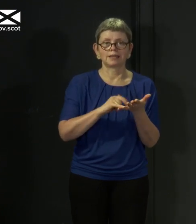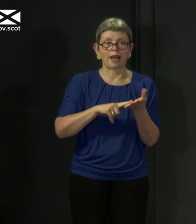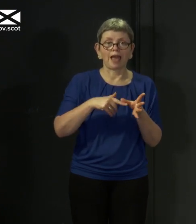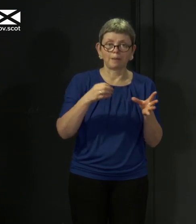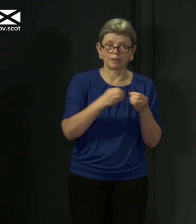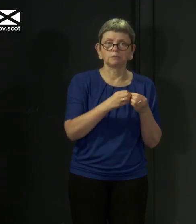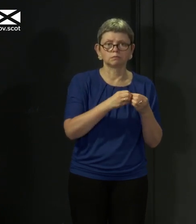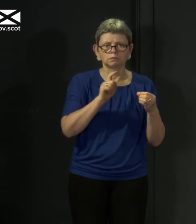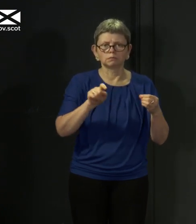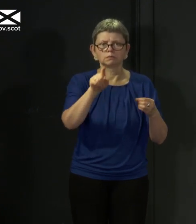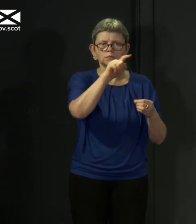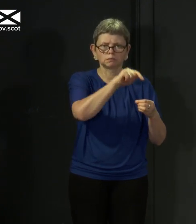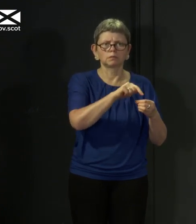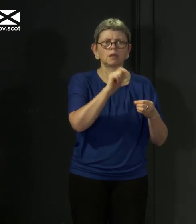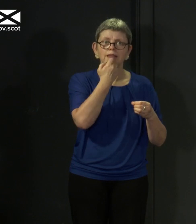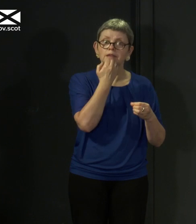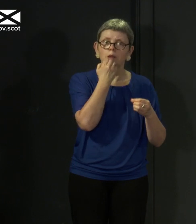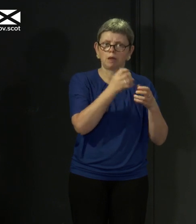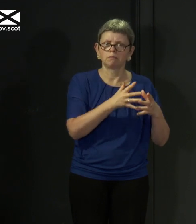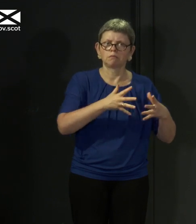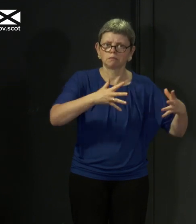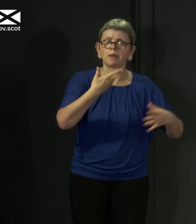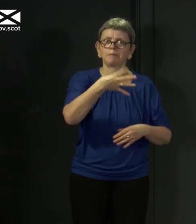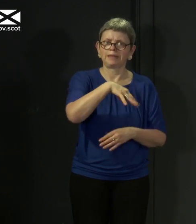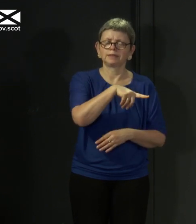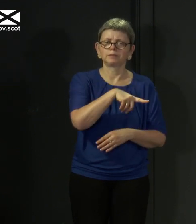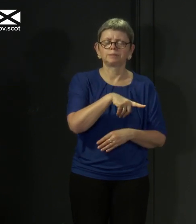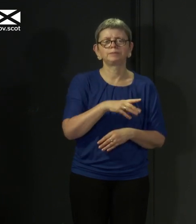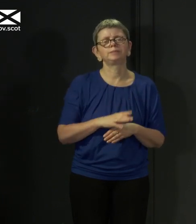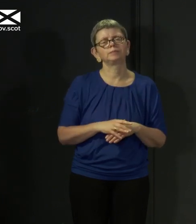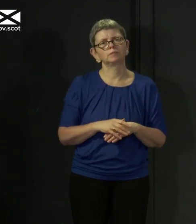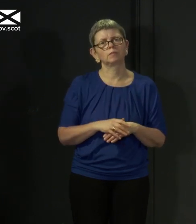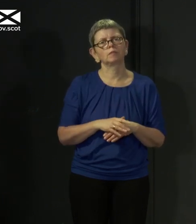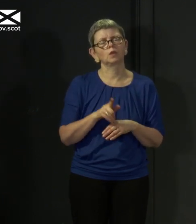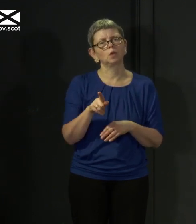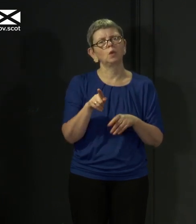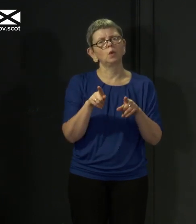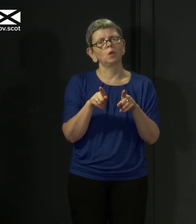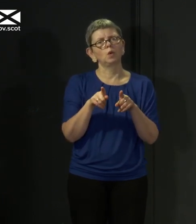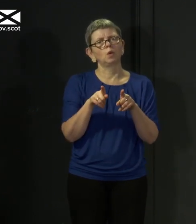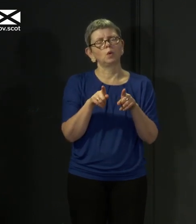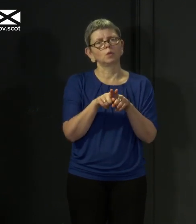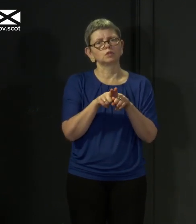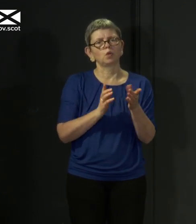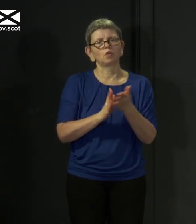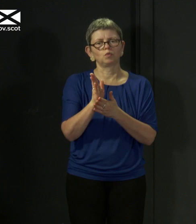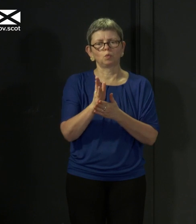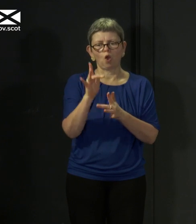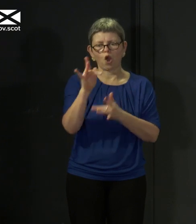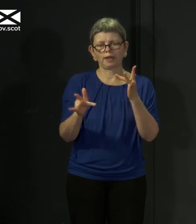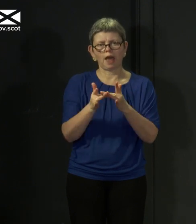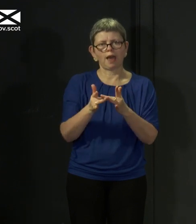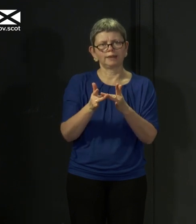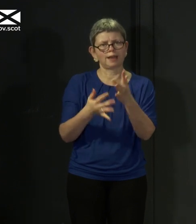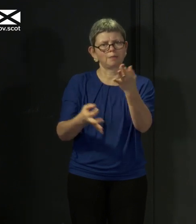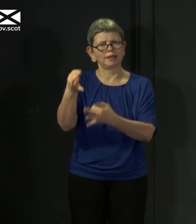Network, which of course has been expanding and increasing. There's also now the routes through the digital portal that is the